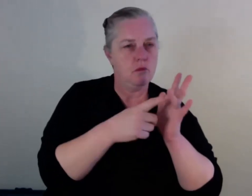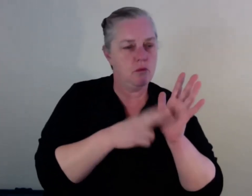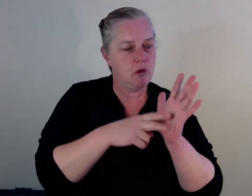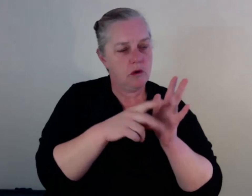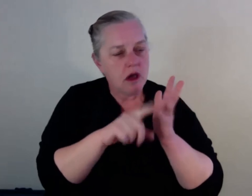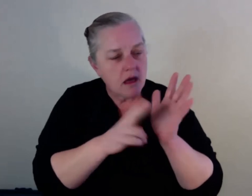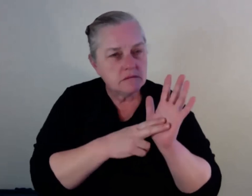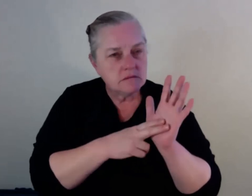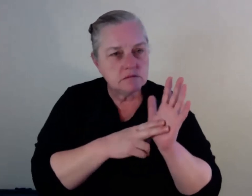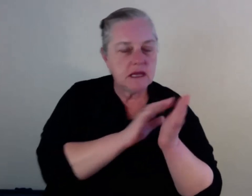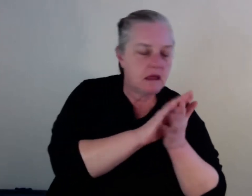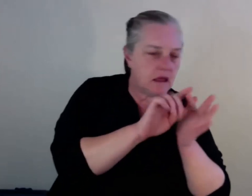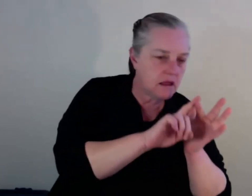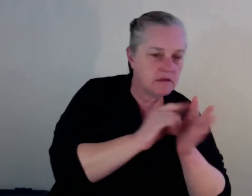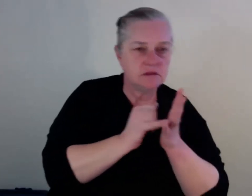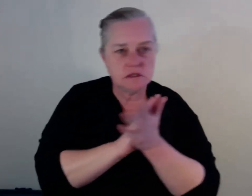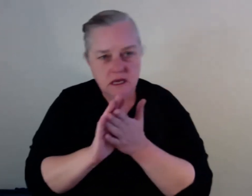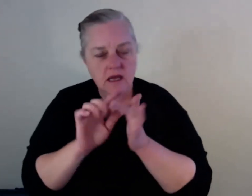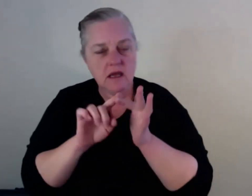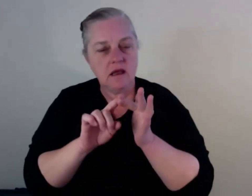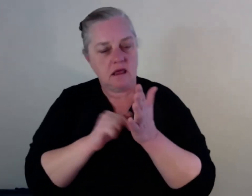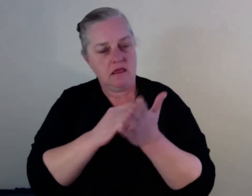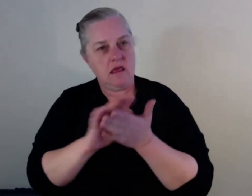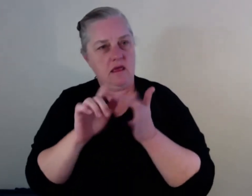research in there. And I'm really happy we've been able to produce that.